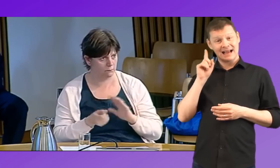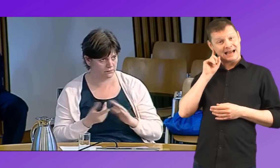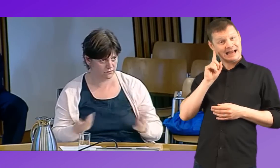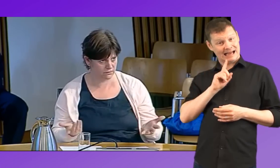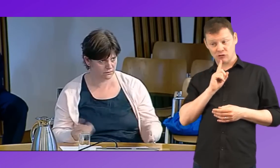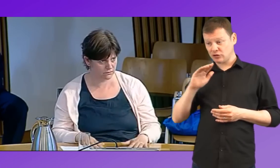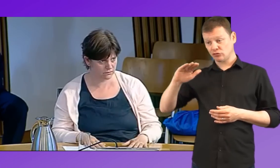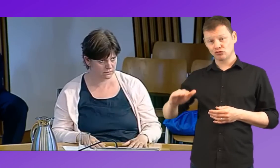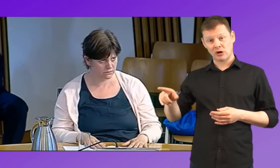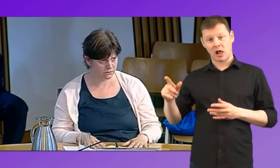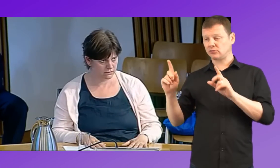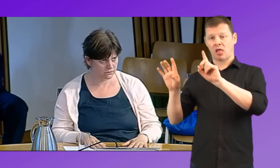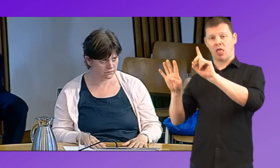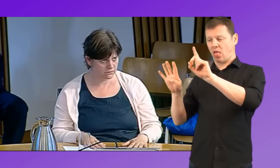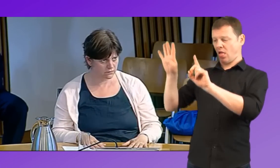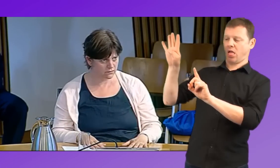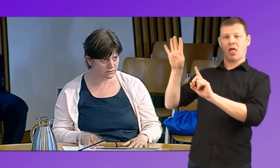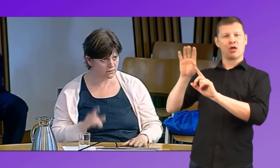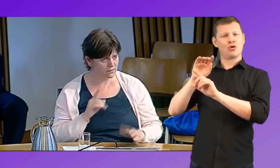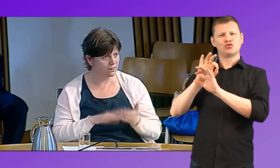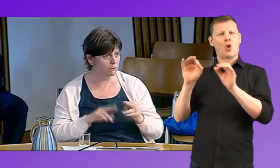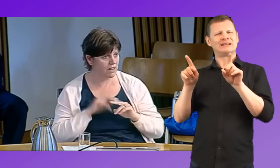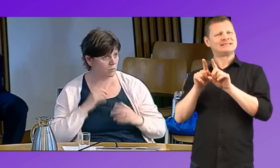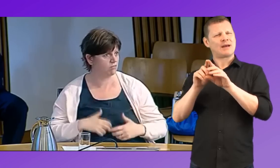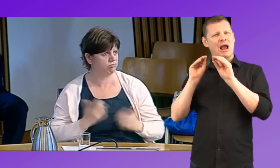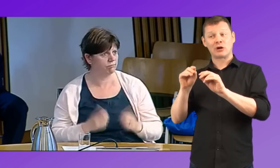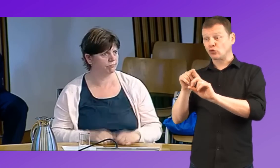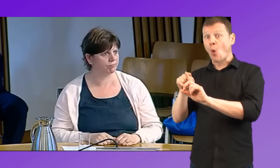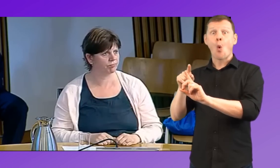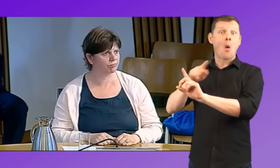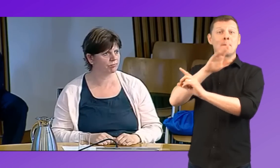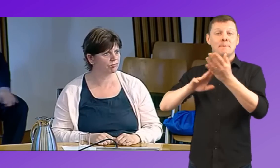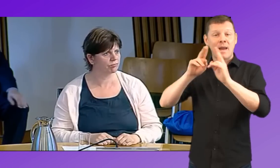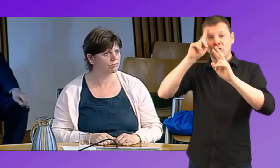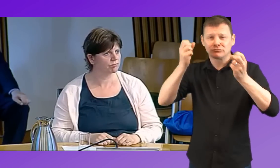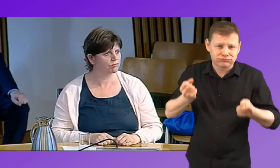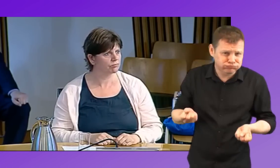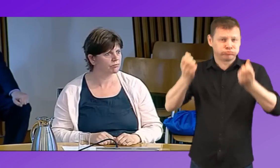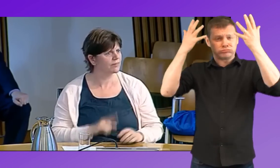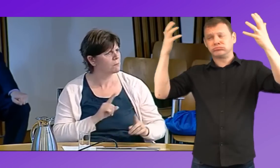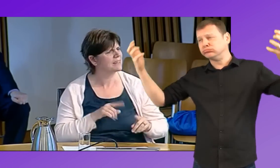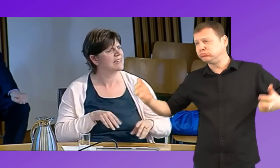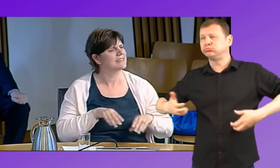hearing child not receiving the same standard of education as their peers, mean, we would have parents, parents would be outraged.